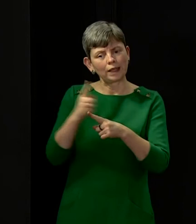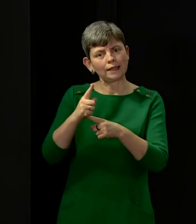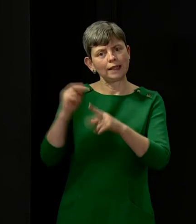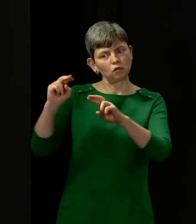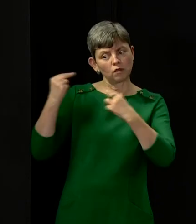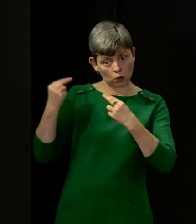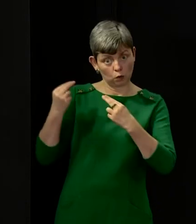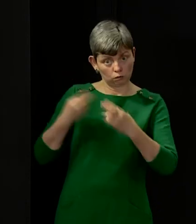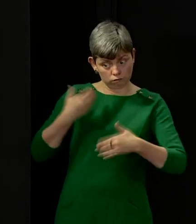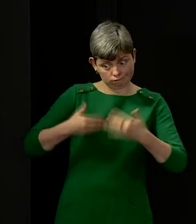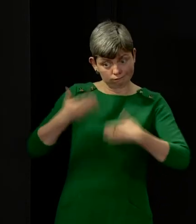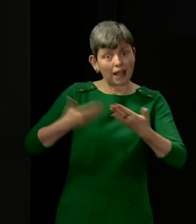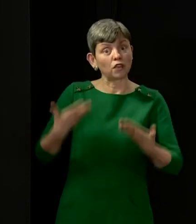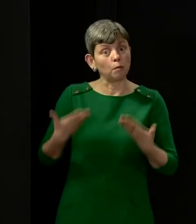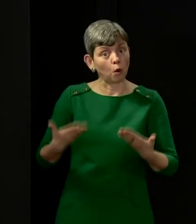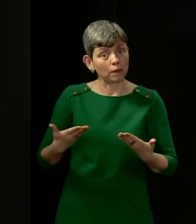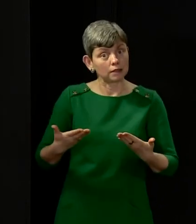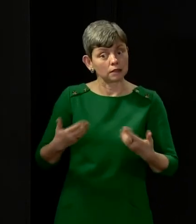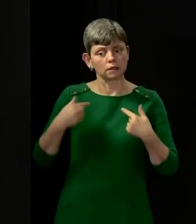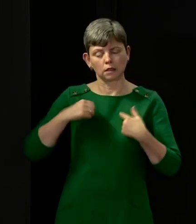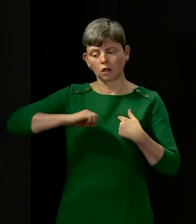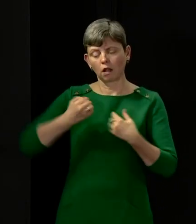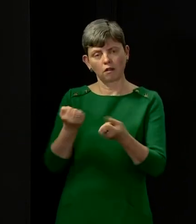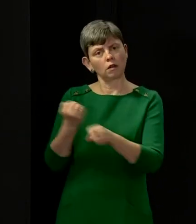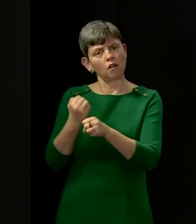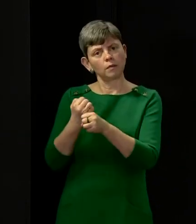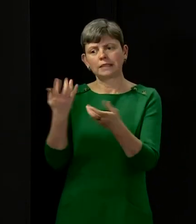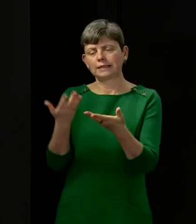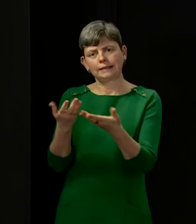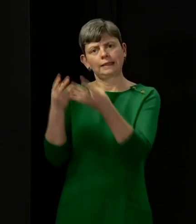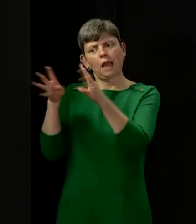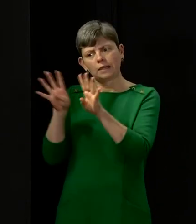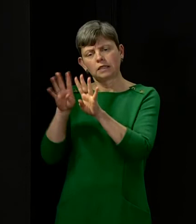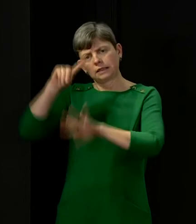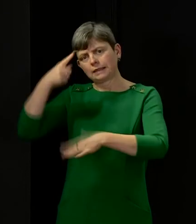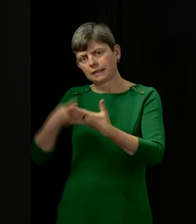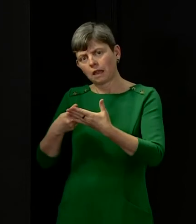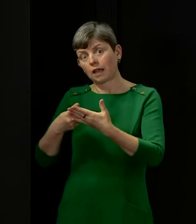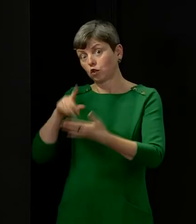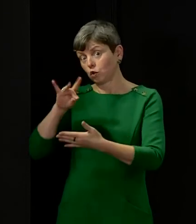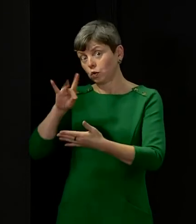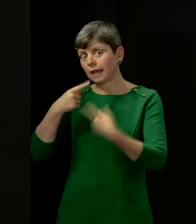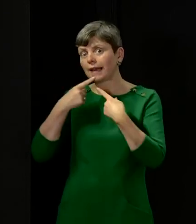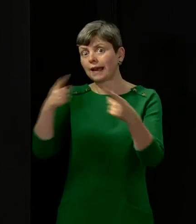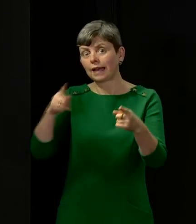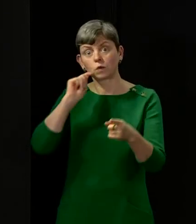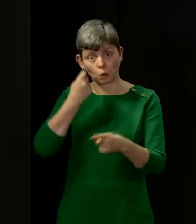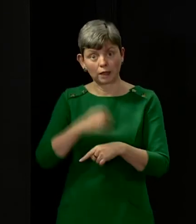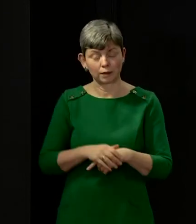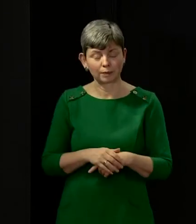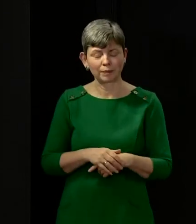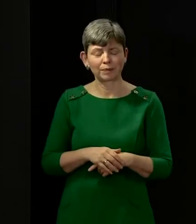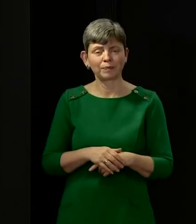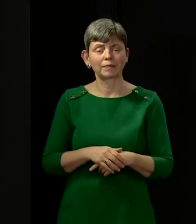and we will as a cabinet discuss that on Tuesday and make that announcement on Tuesday and nothing at this